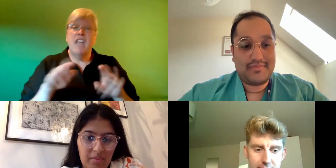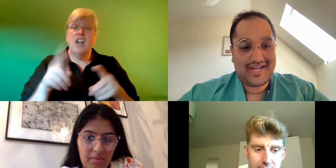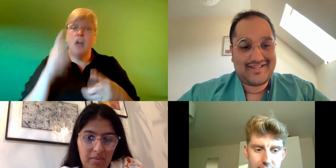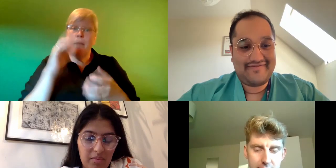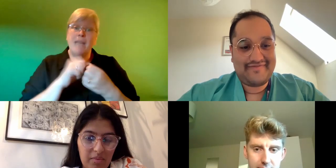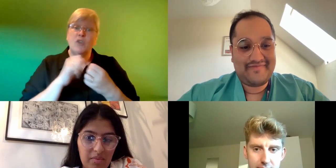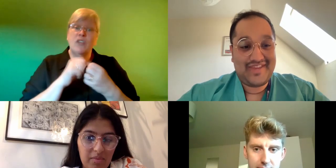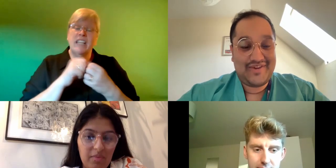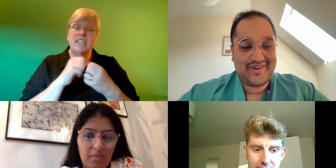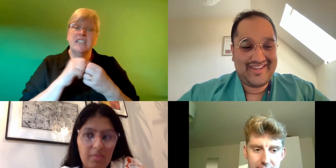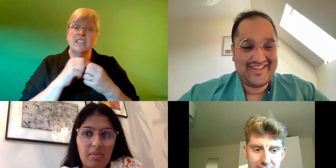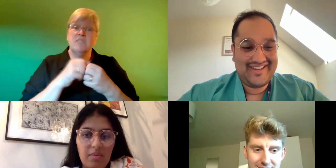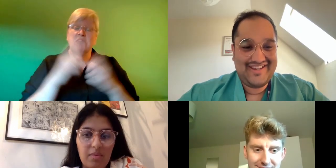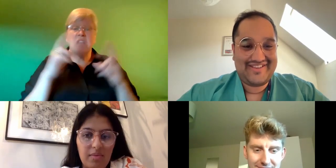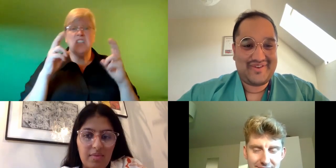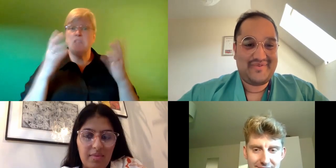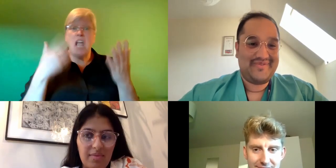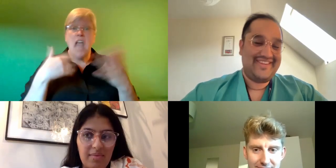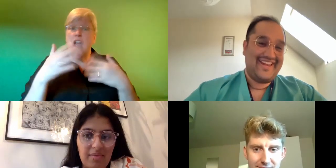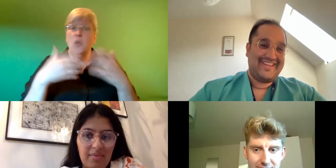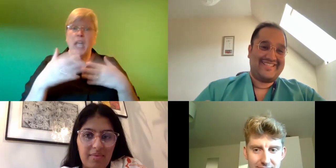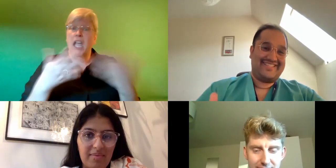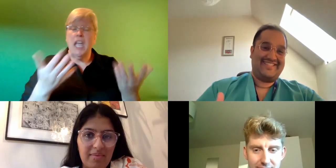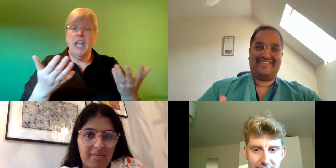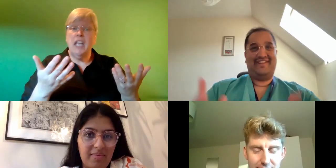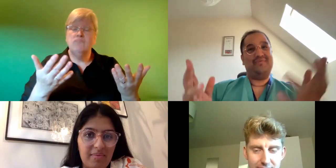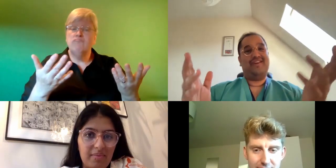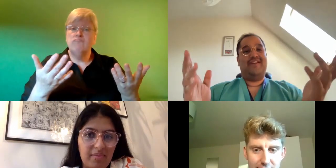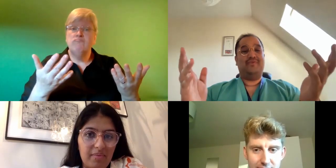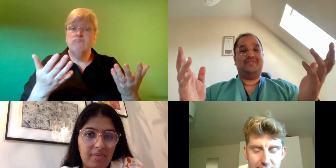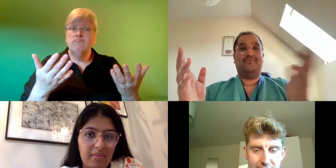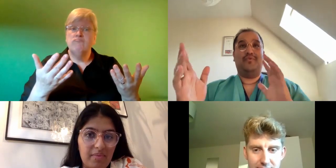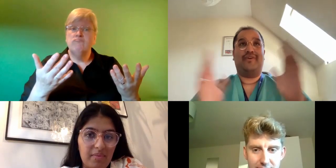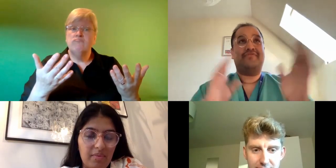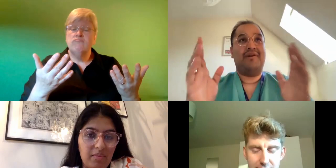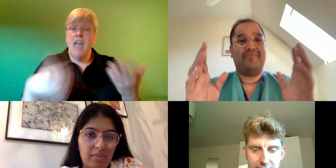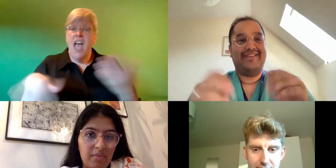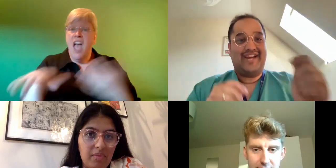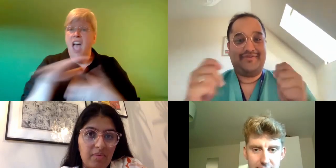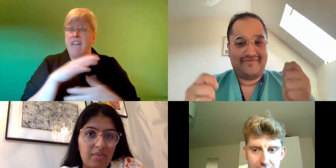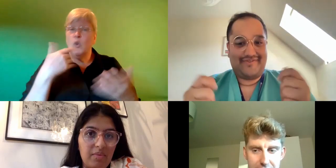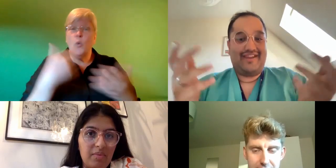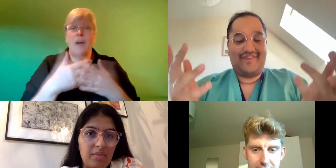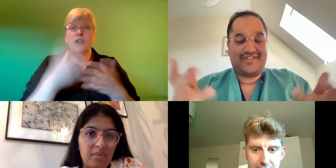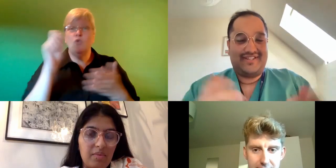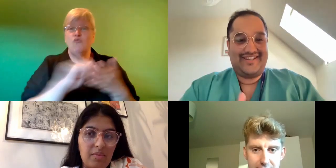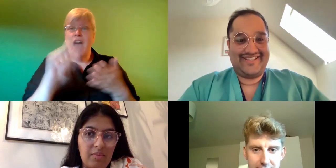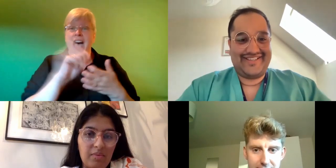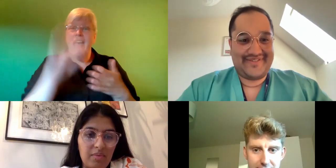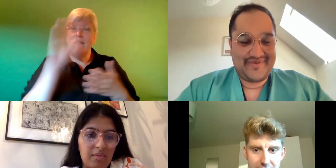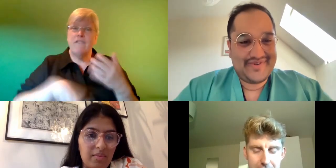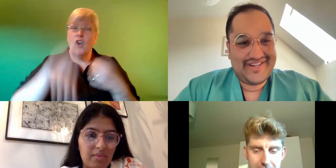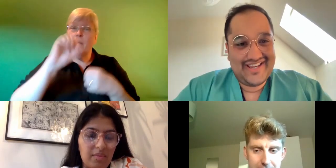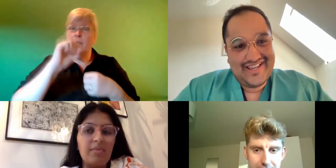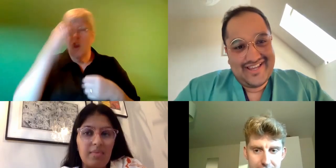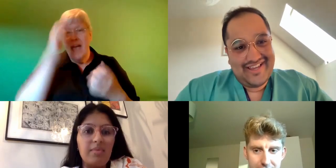subjective anyway so yeah i guess in a way everyone's who writes from memory is kind of writing fiction in a